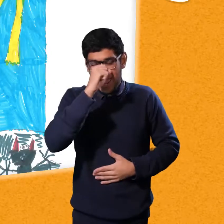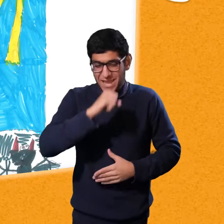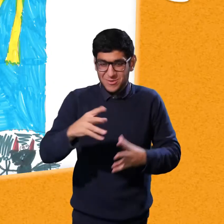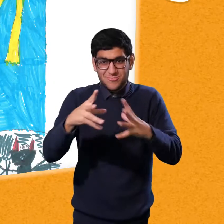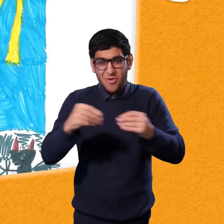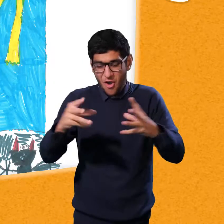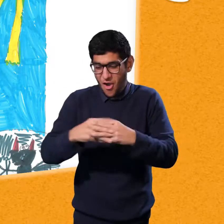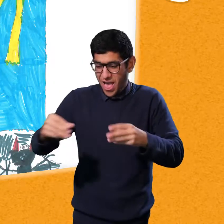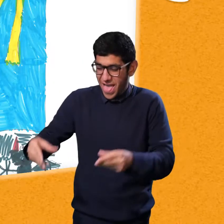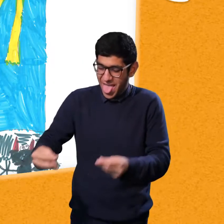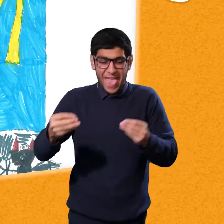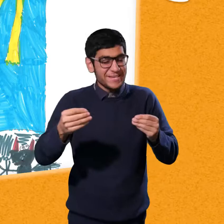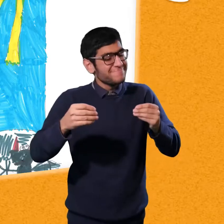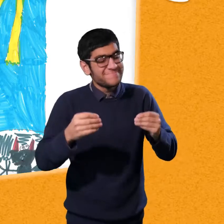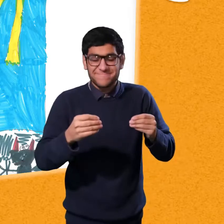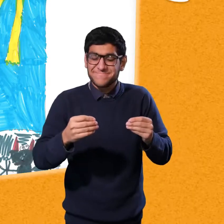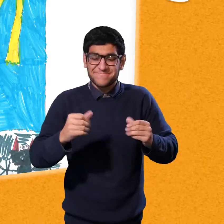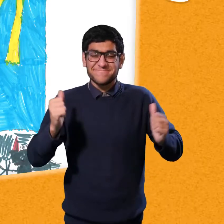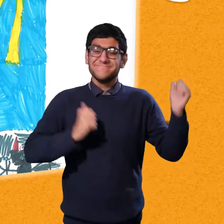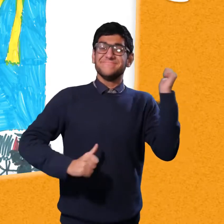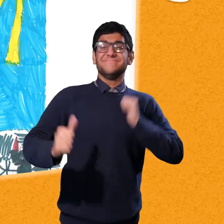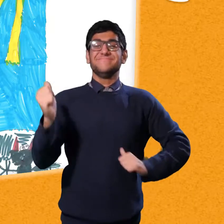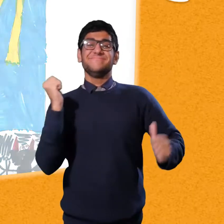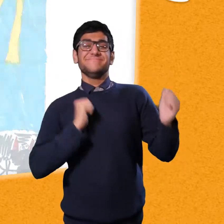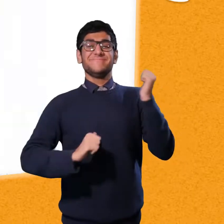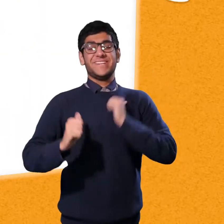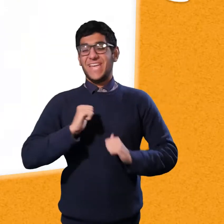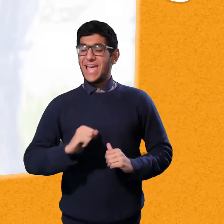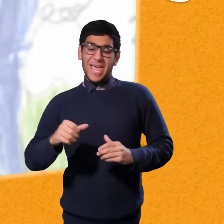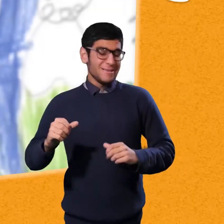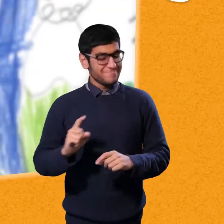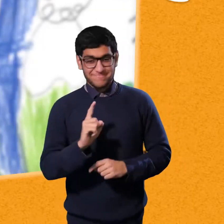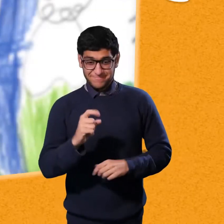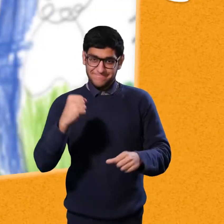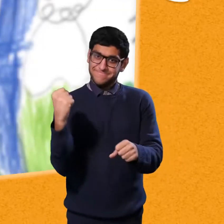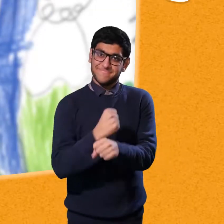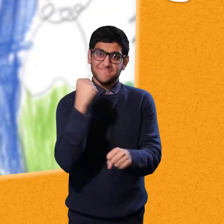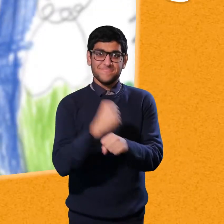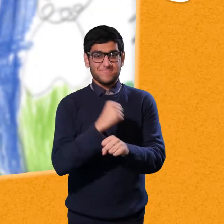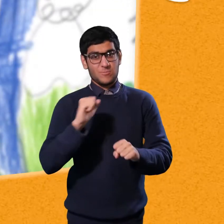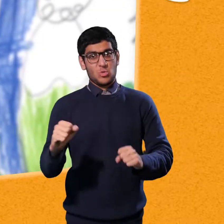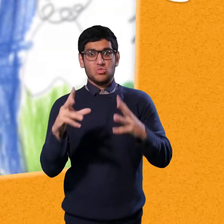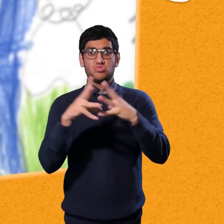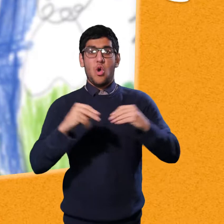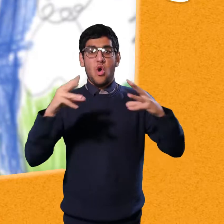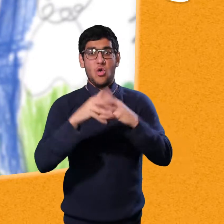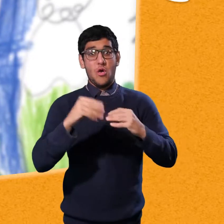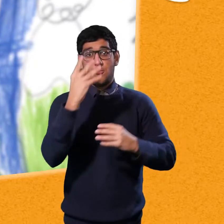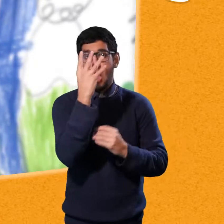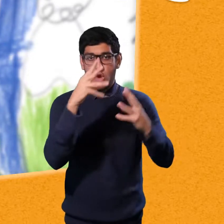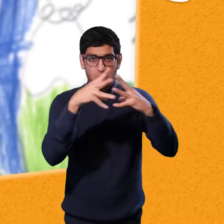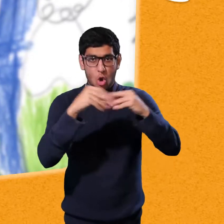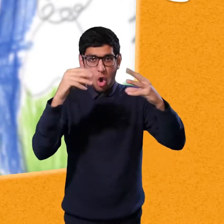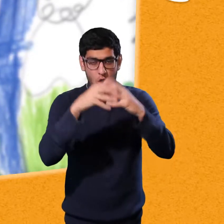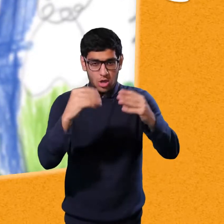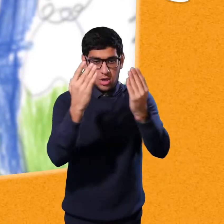into the sign. The little pig picked up his straw and went off to start building his house,